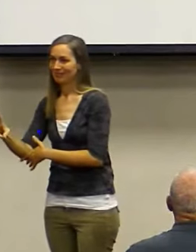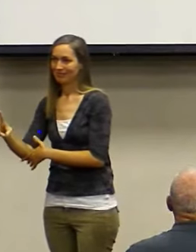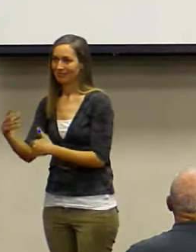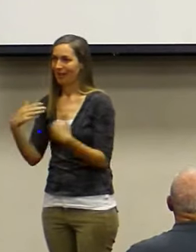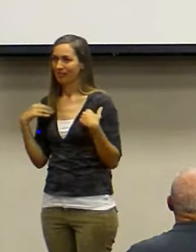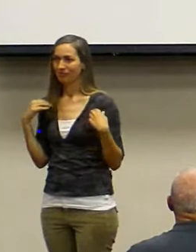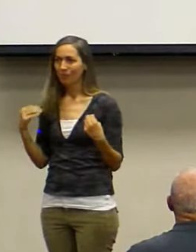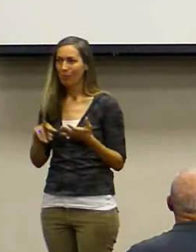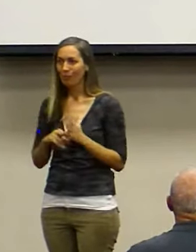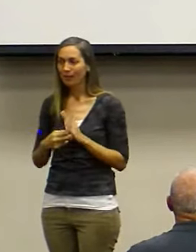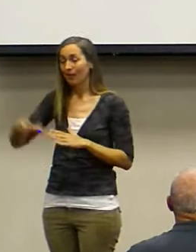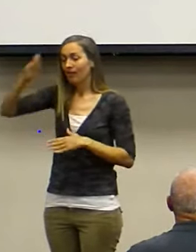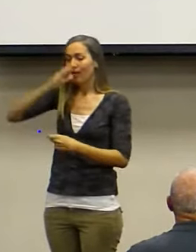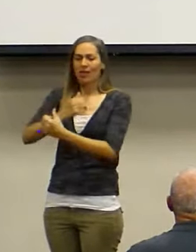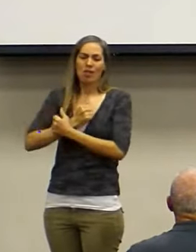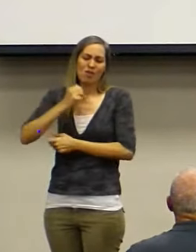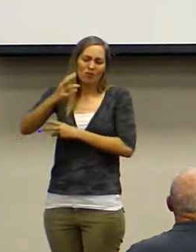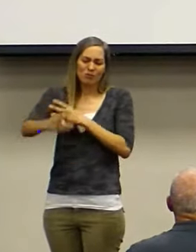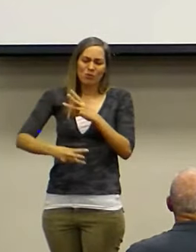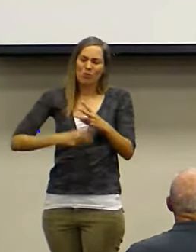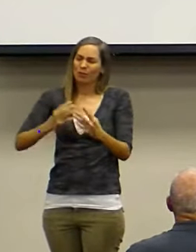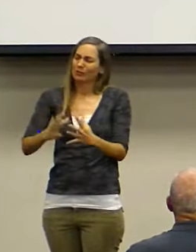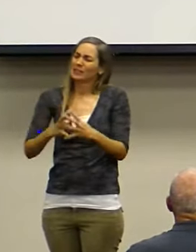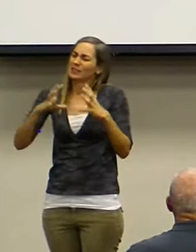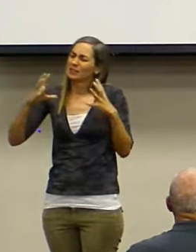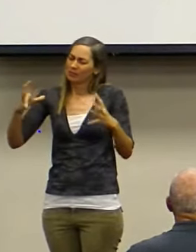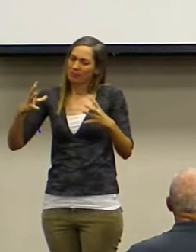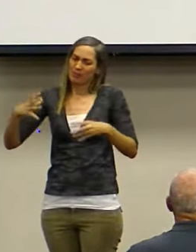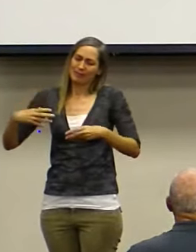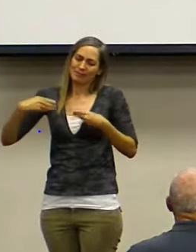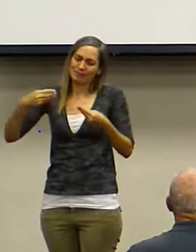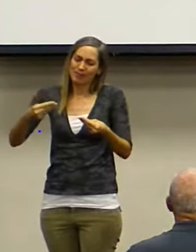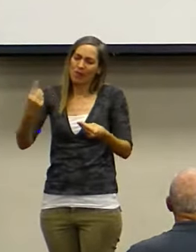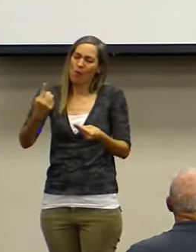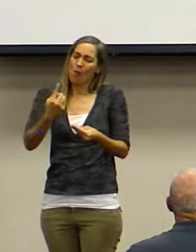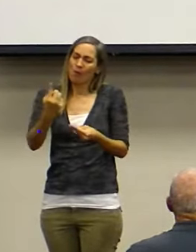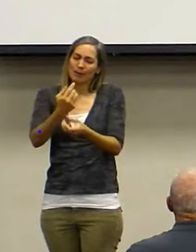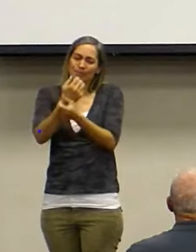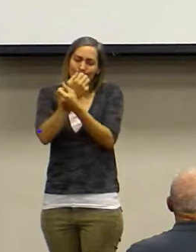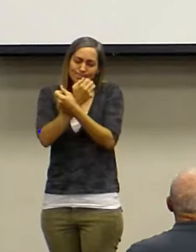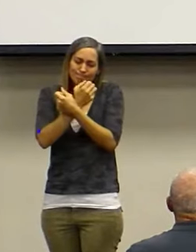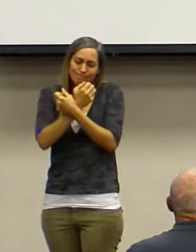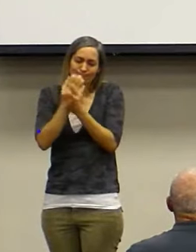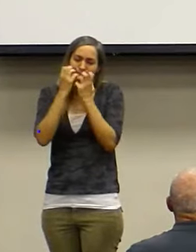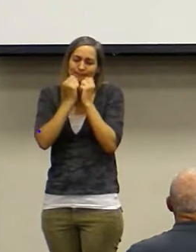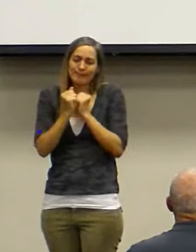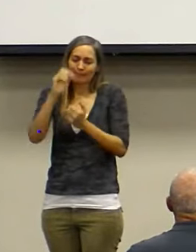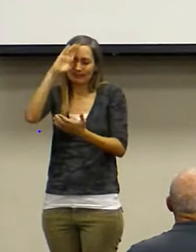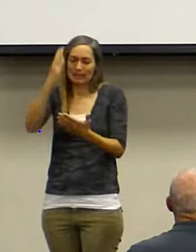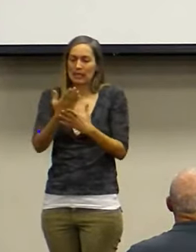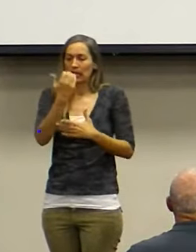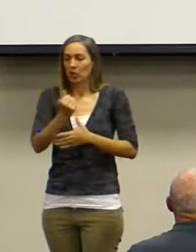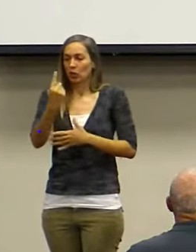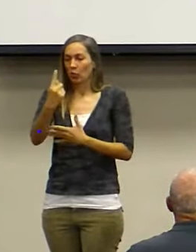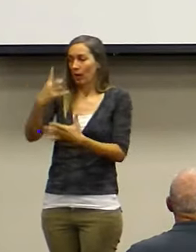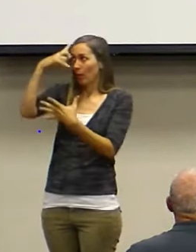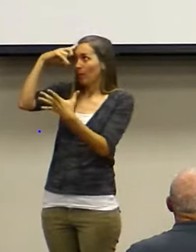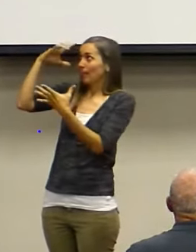For God so loved the world that he gave us his only begotten son, that whosoever believe in him. Hmm.